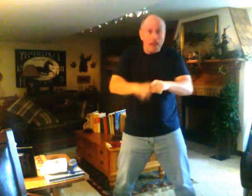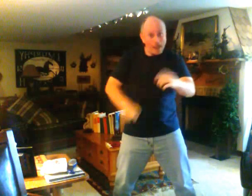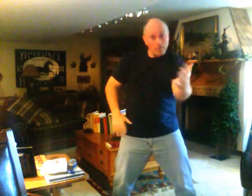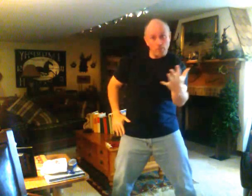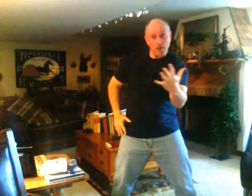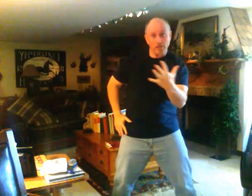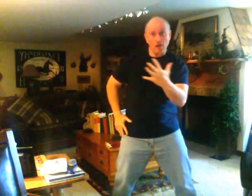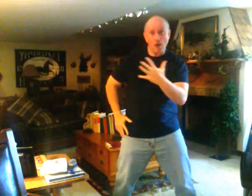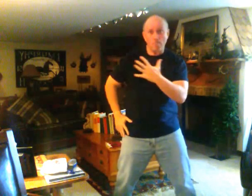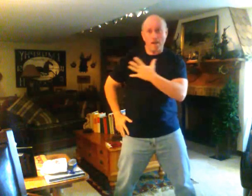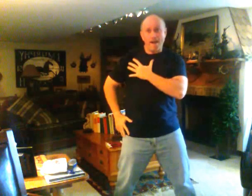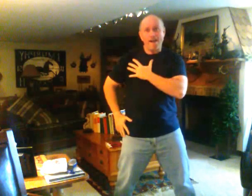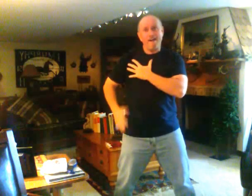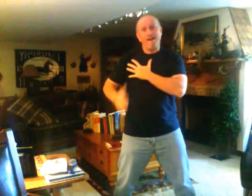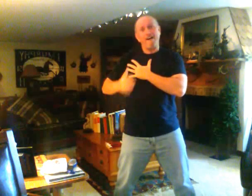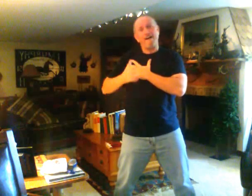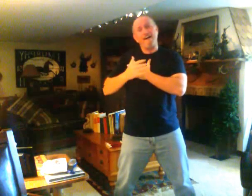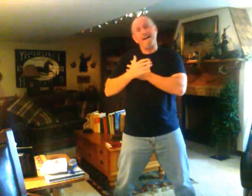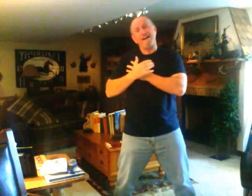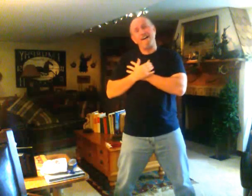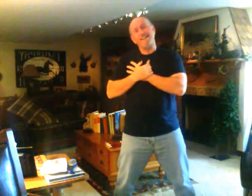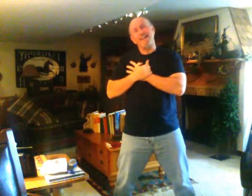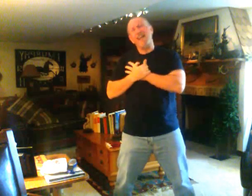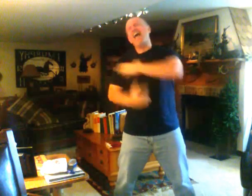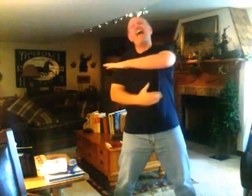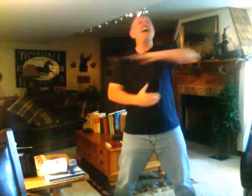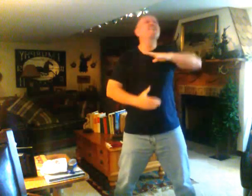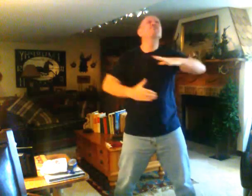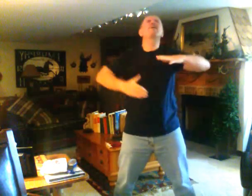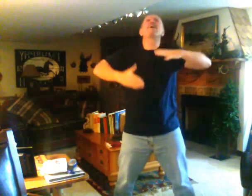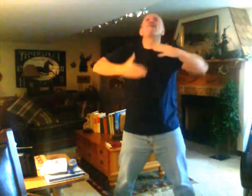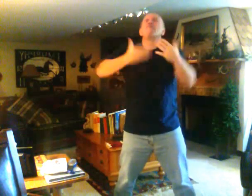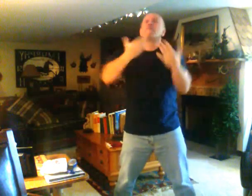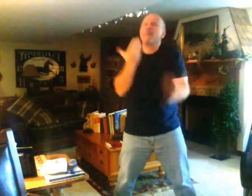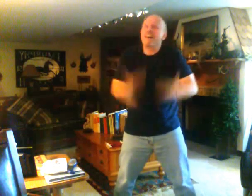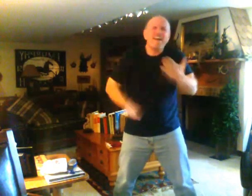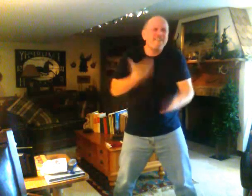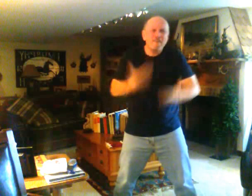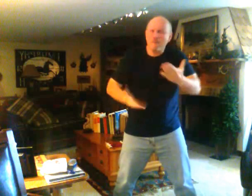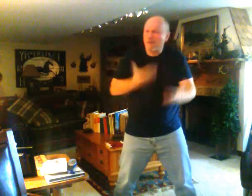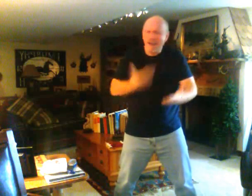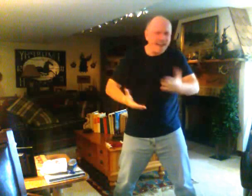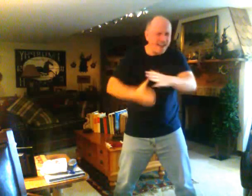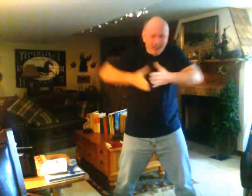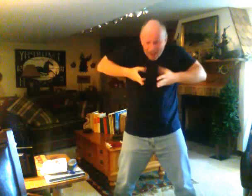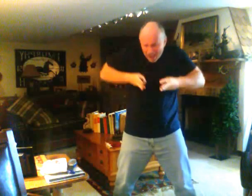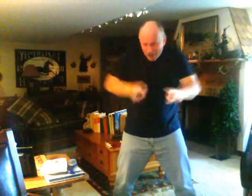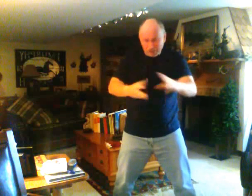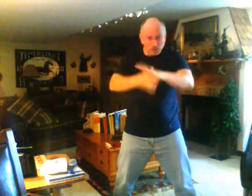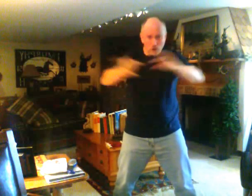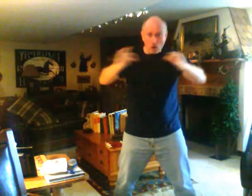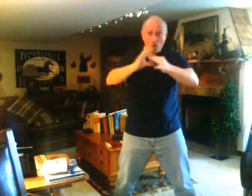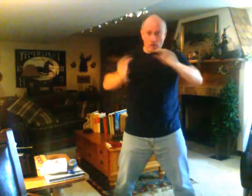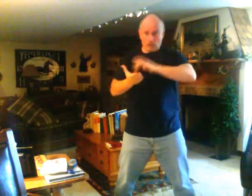handprint on my heart. And now, whatever way our stories